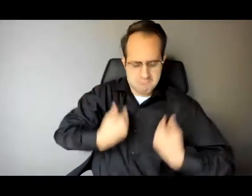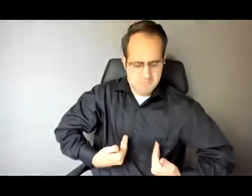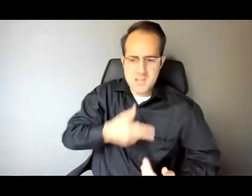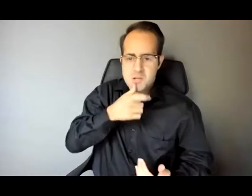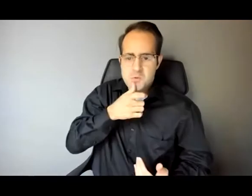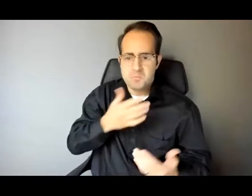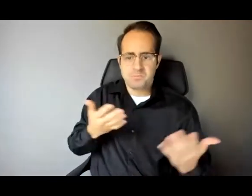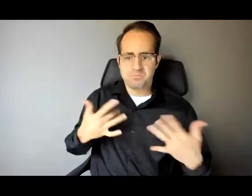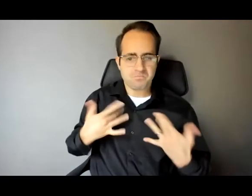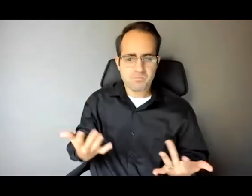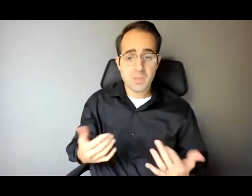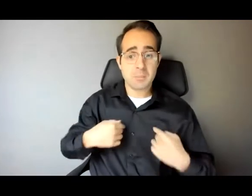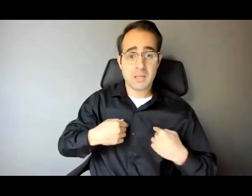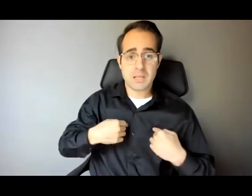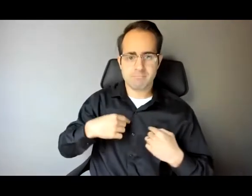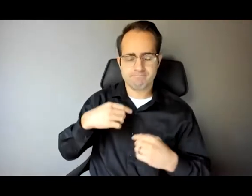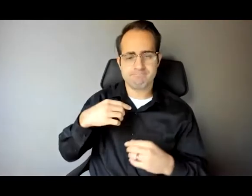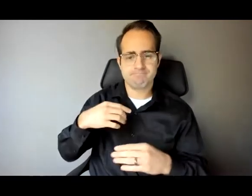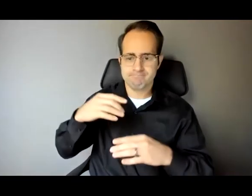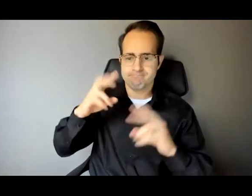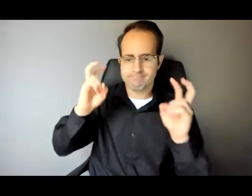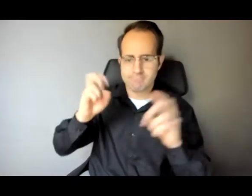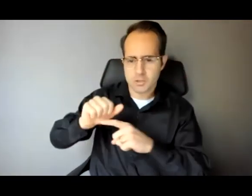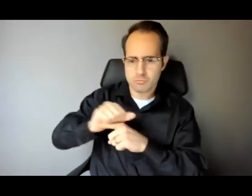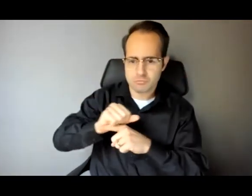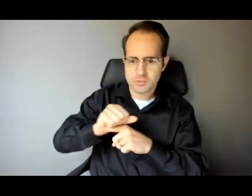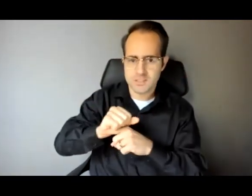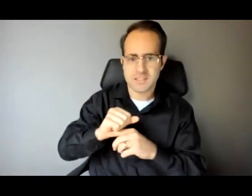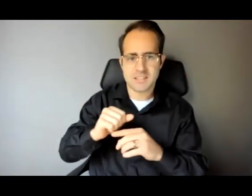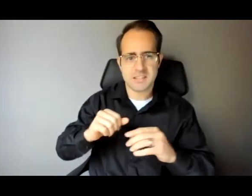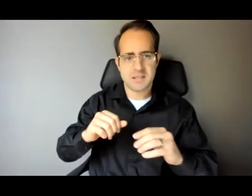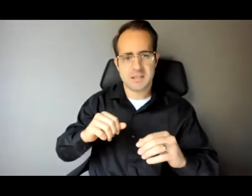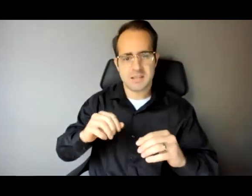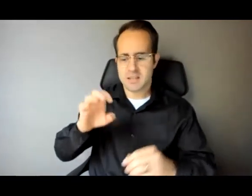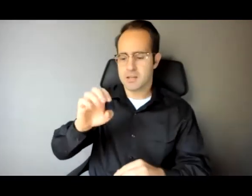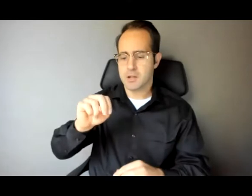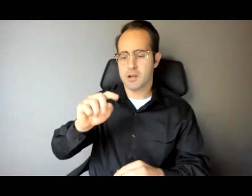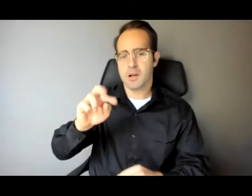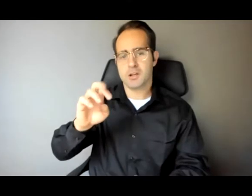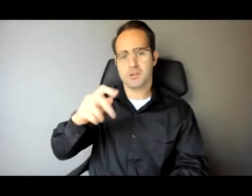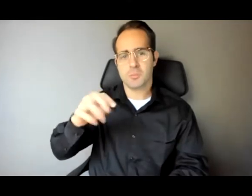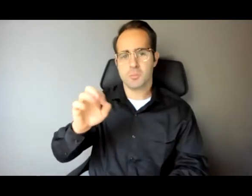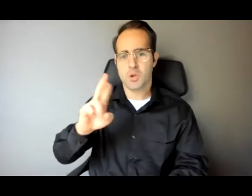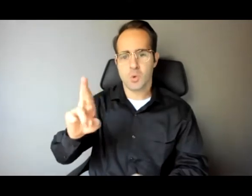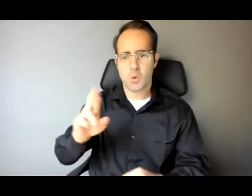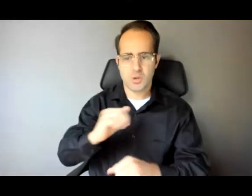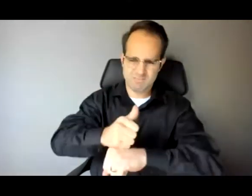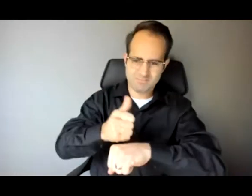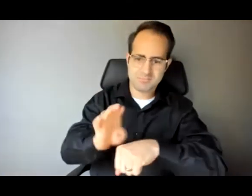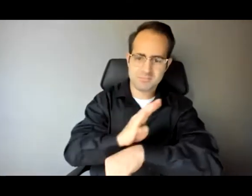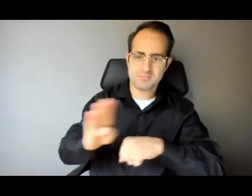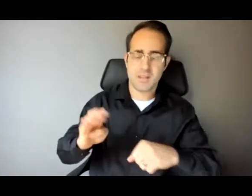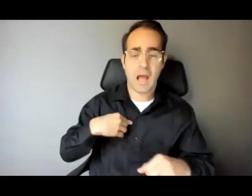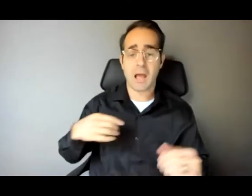entrepreneur. I do yoga a couple times a week. I work out three times a week.